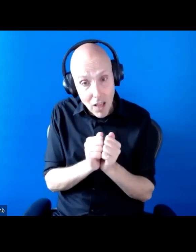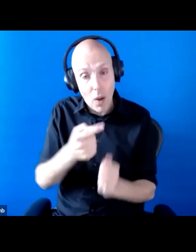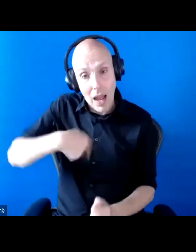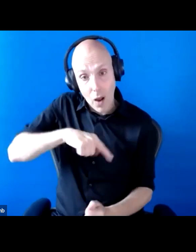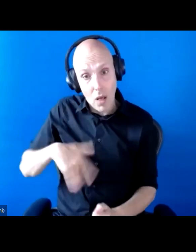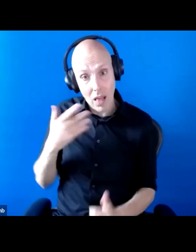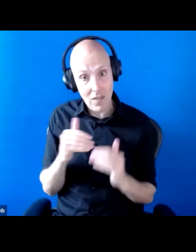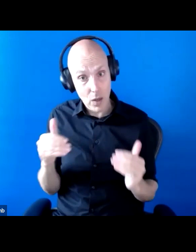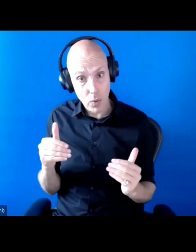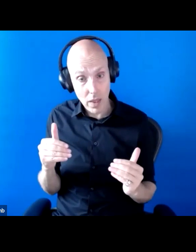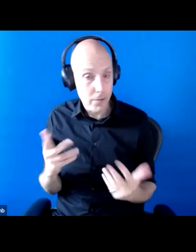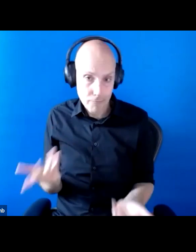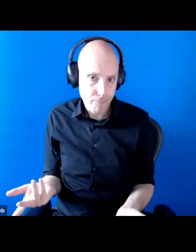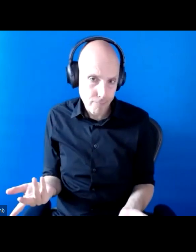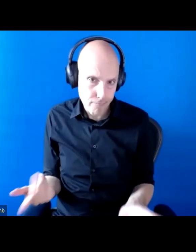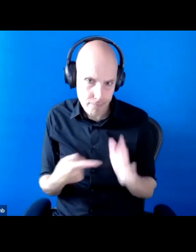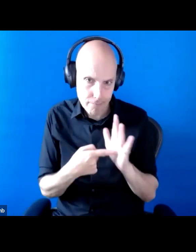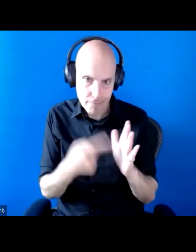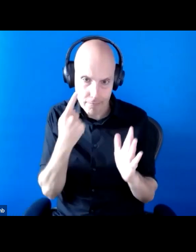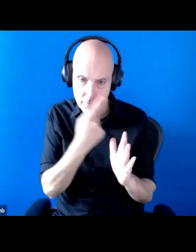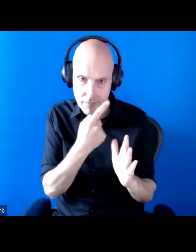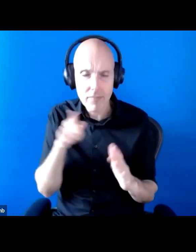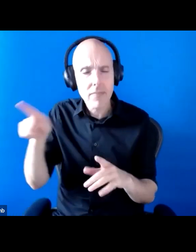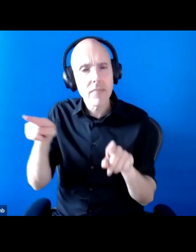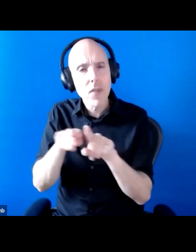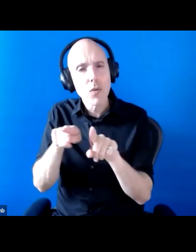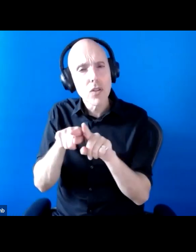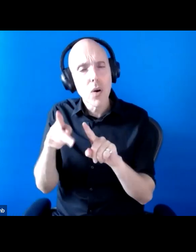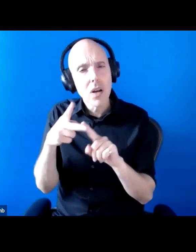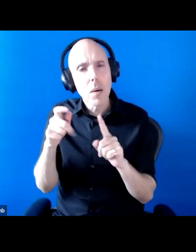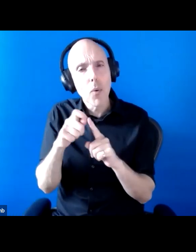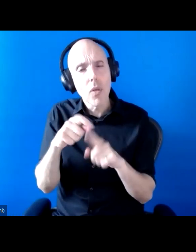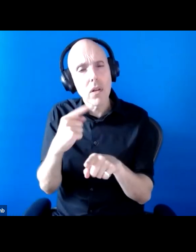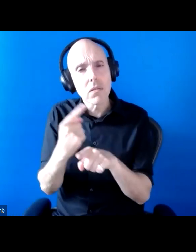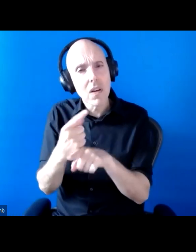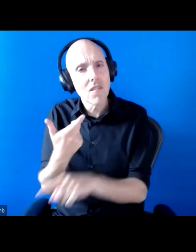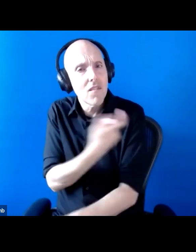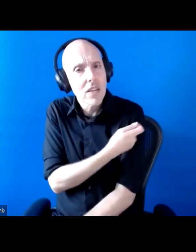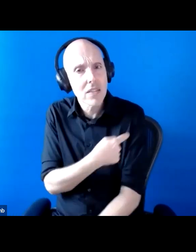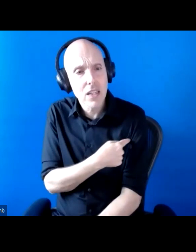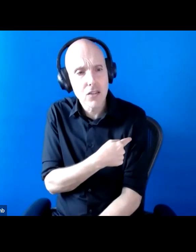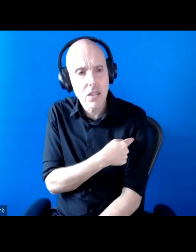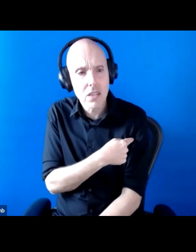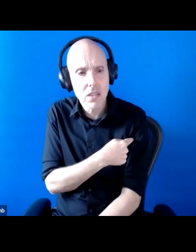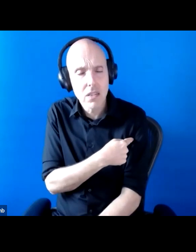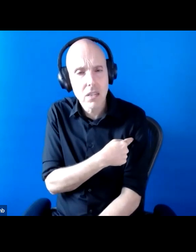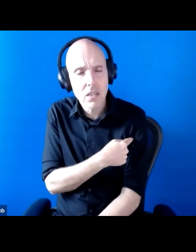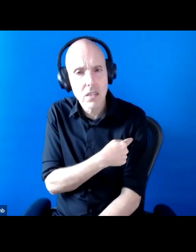vaccination example that Pauline gave falls into that bracket as well, because at the same